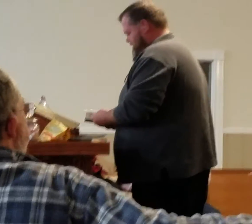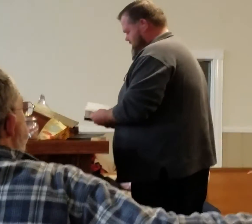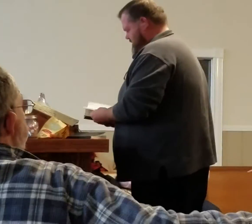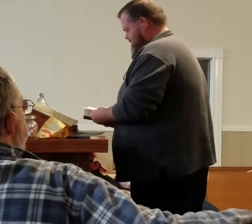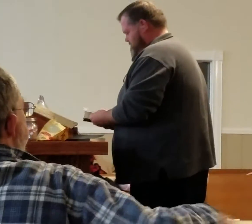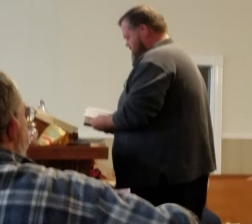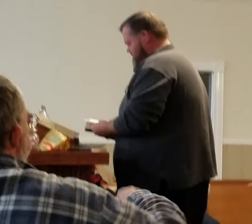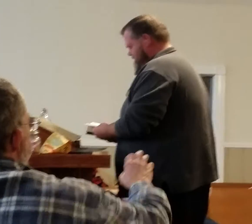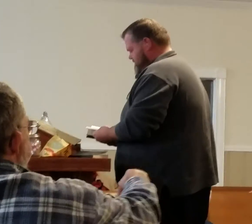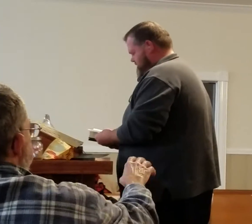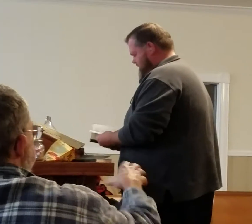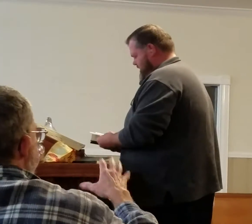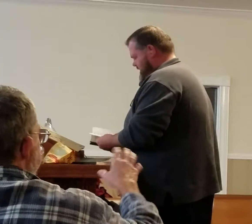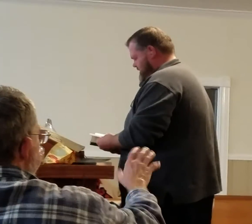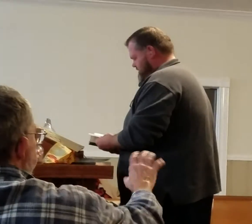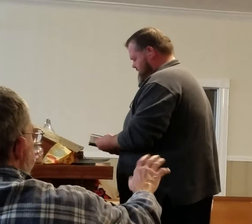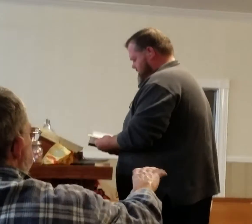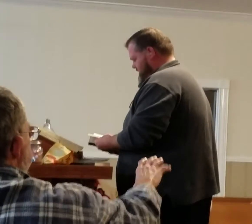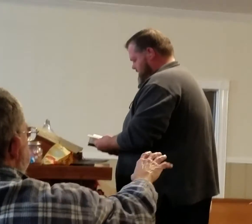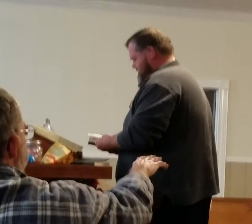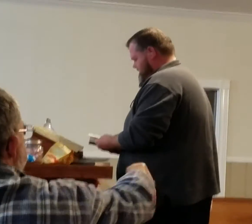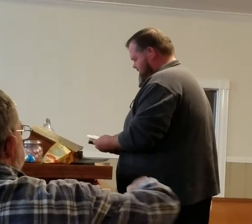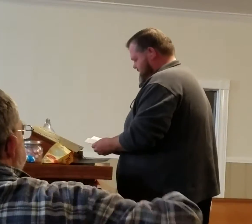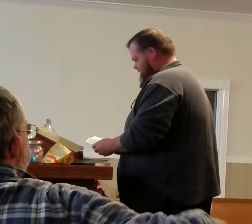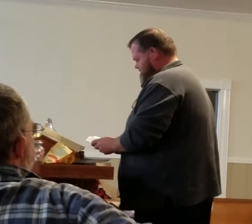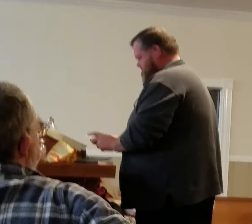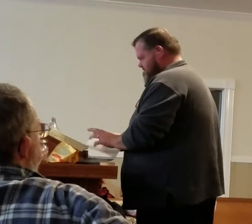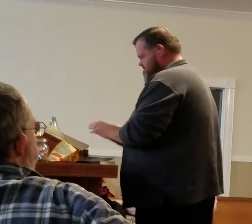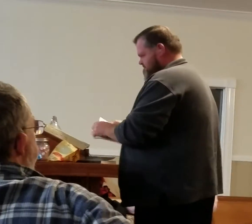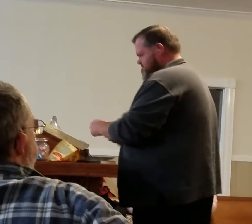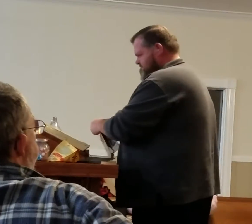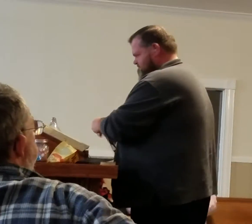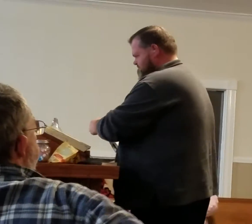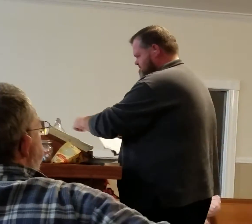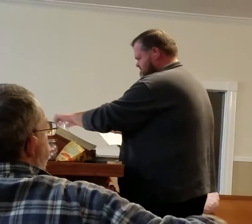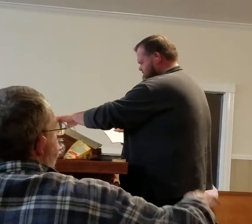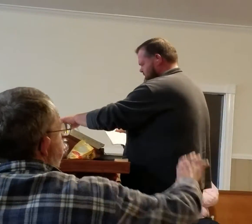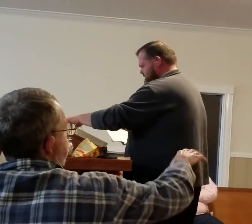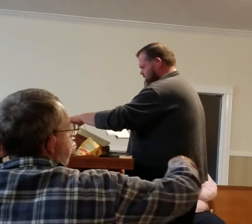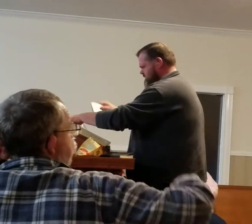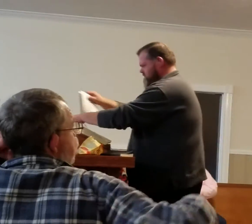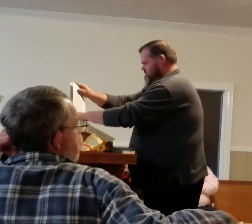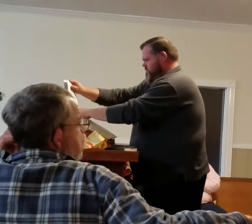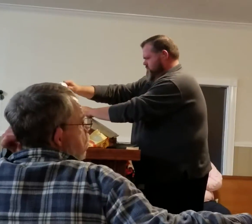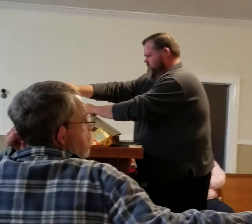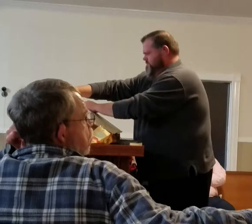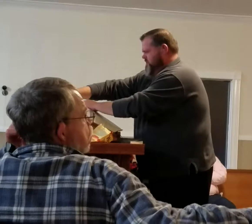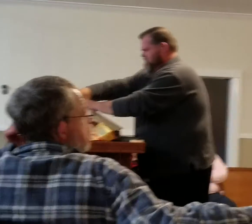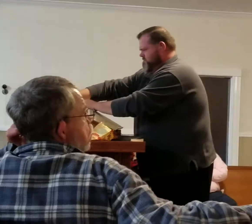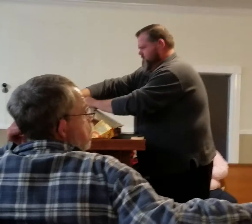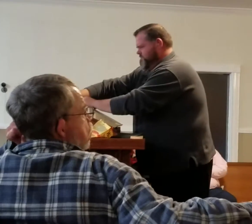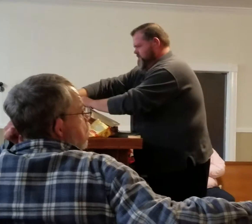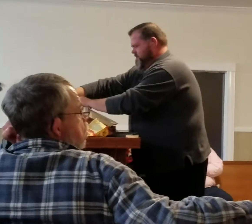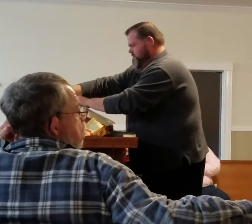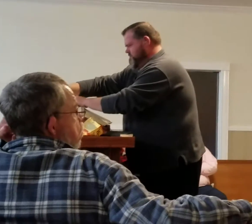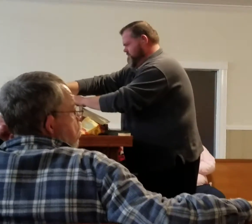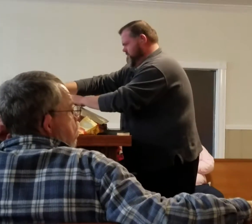It's beautiful to be out in the house of God, to watch the human spirit and truth.